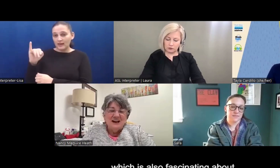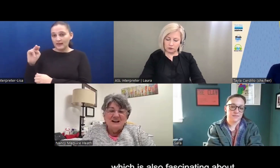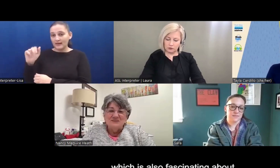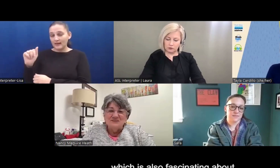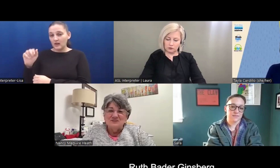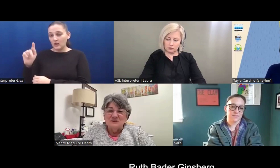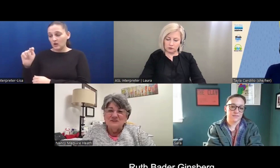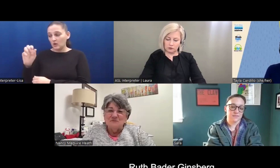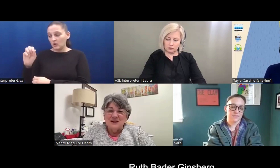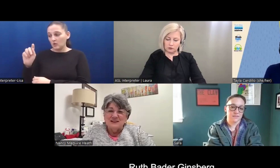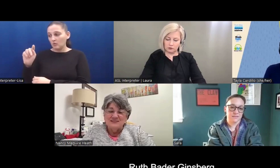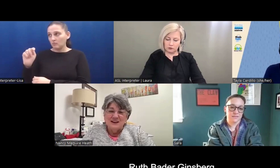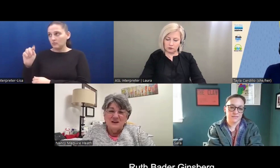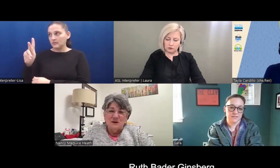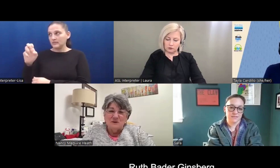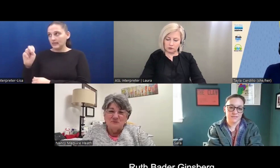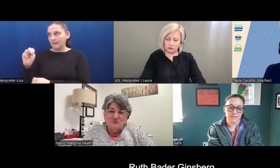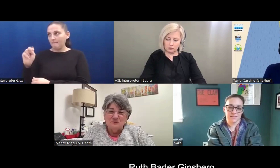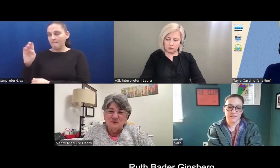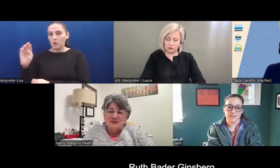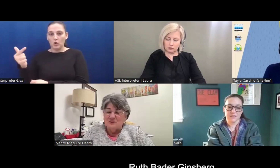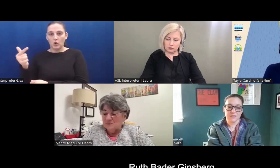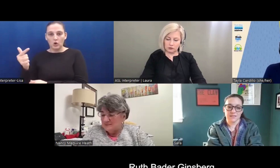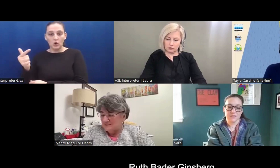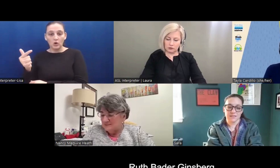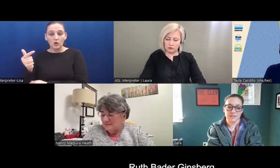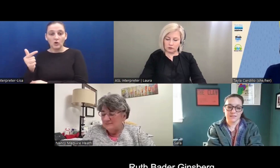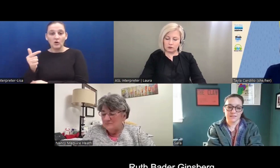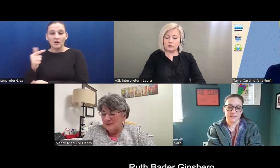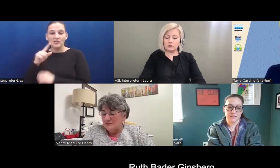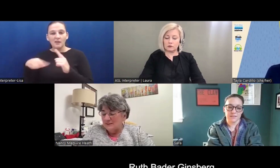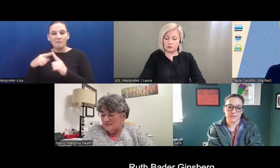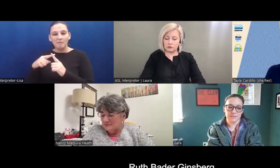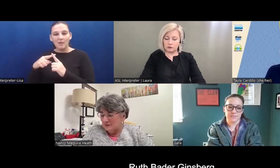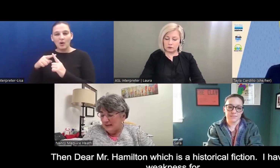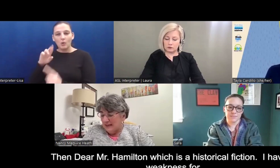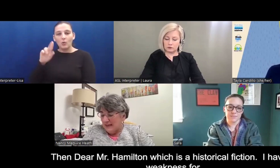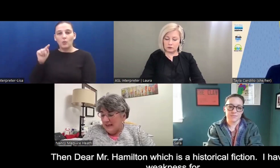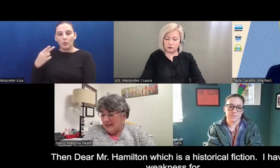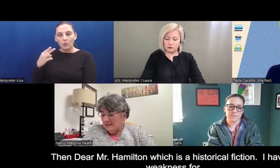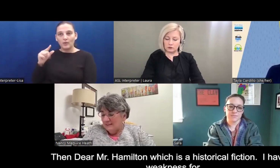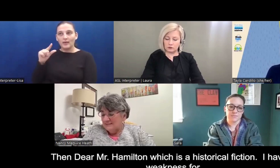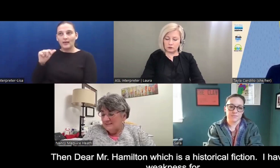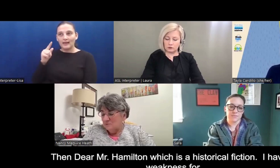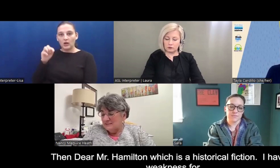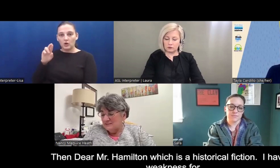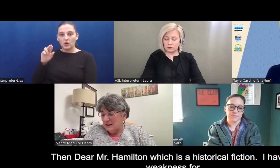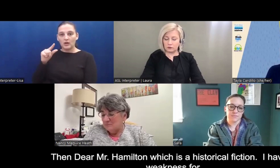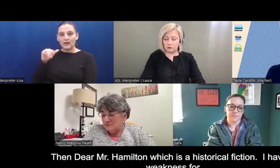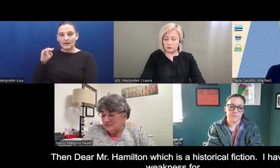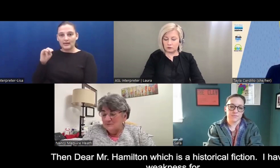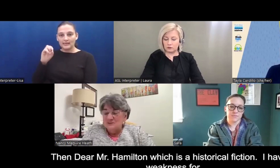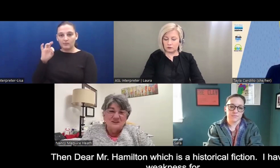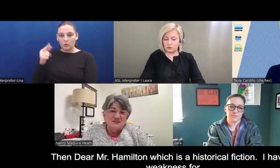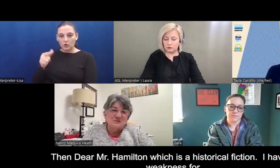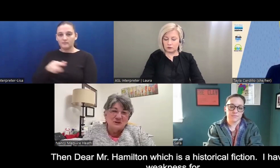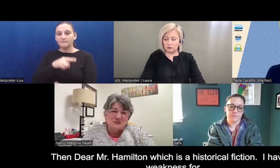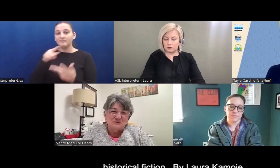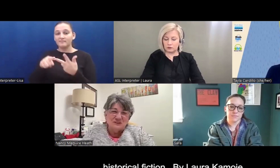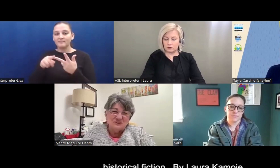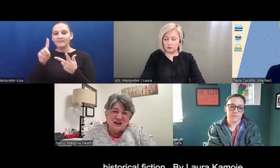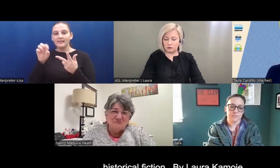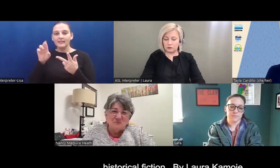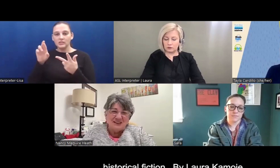which is also fascinating about Ruth Bader Ginsburg, and then Dear Mr. Hamilton, which is a